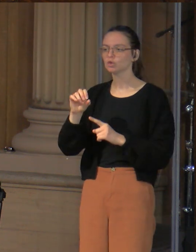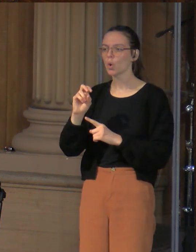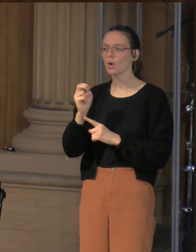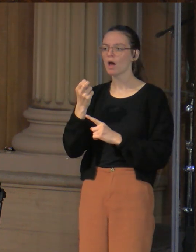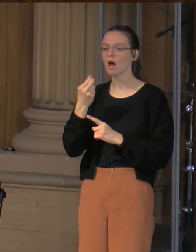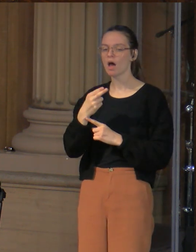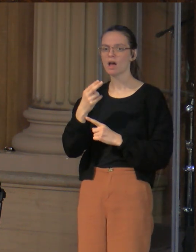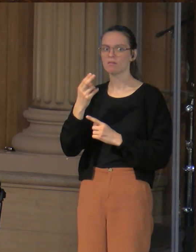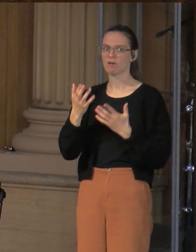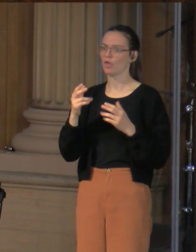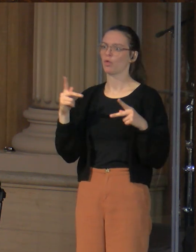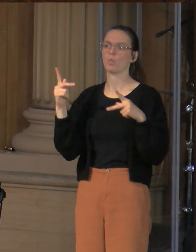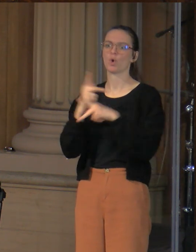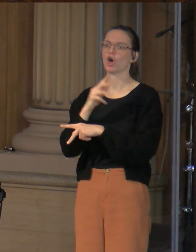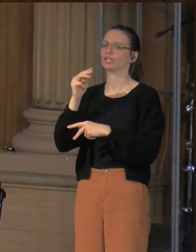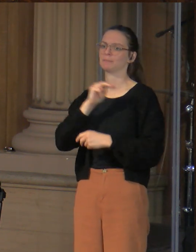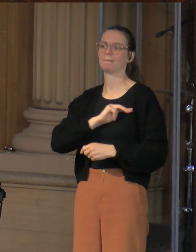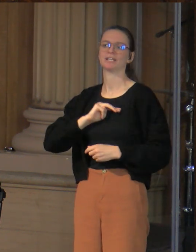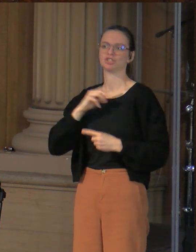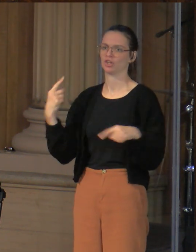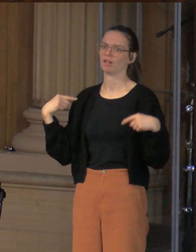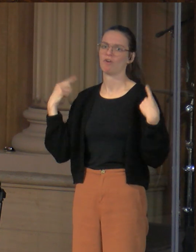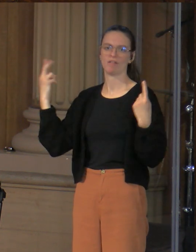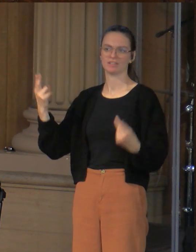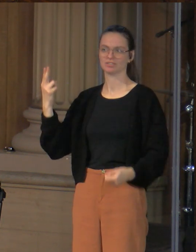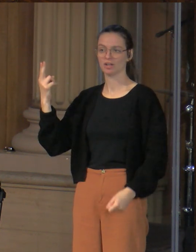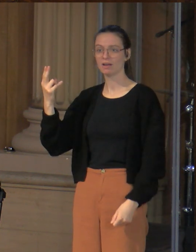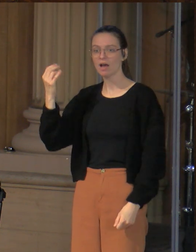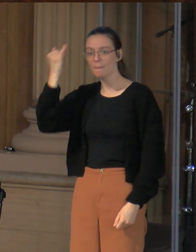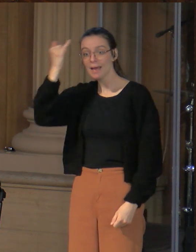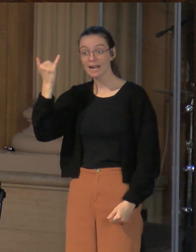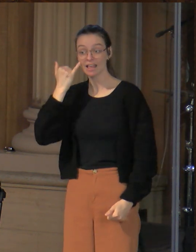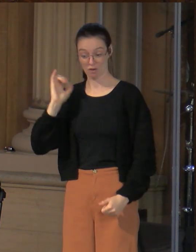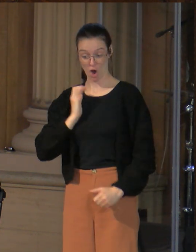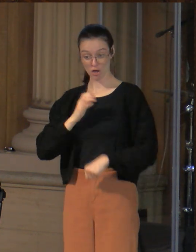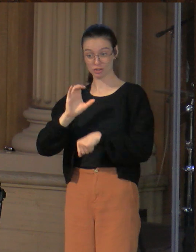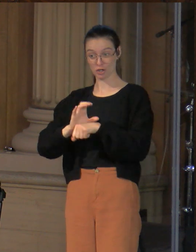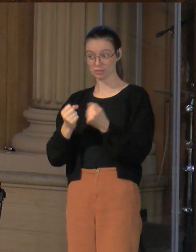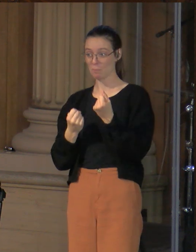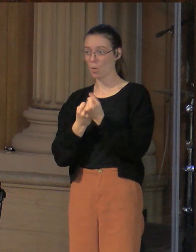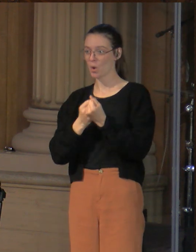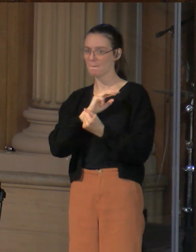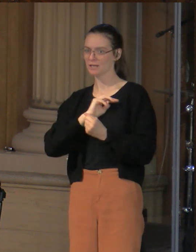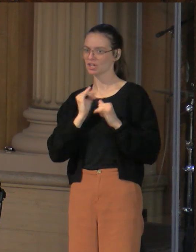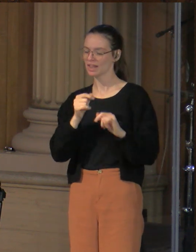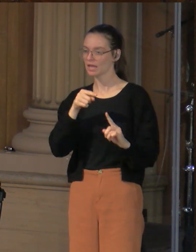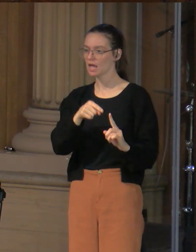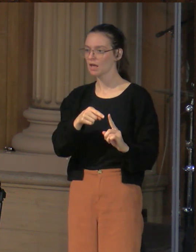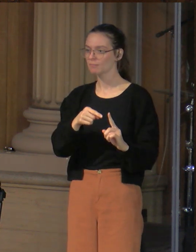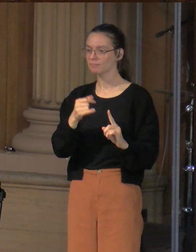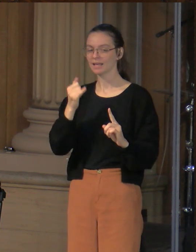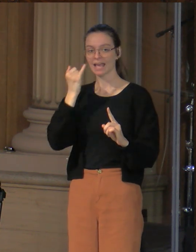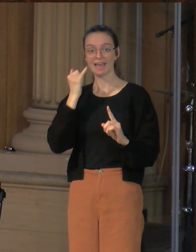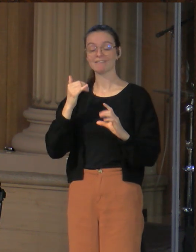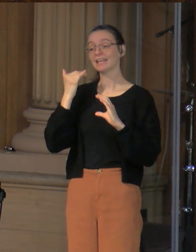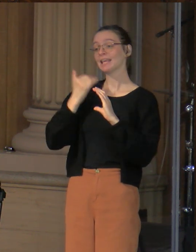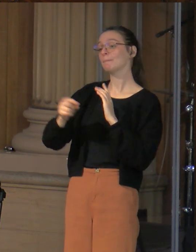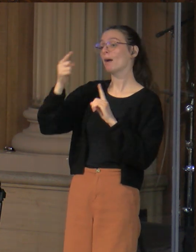a missionary who was anything like Jonah, who, you know, he writes to us in his first email, and he says, God definitely called me to go minister to the